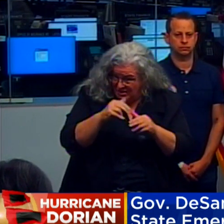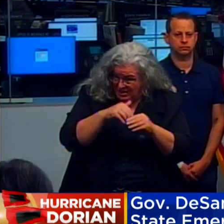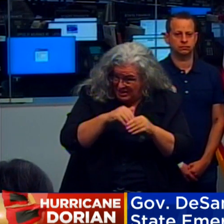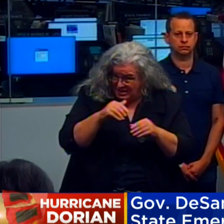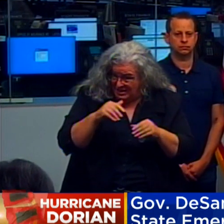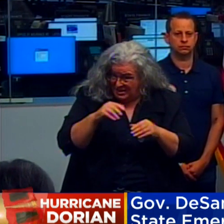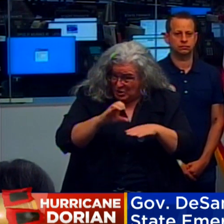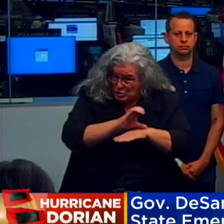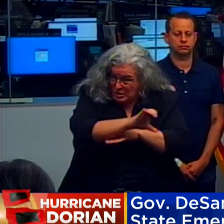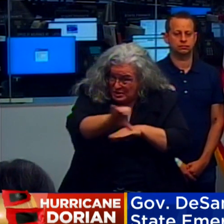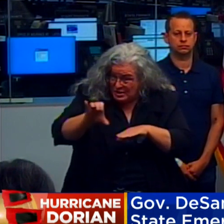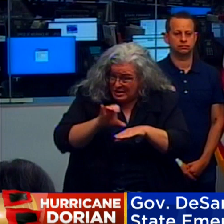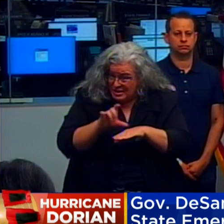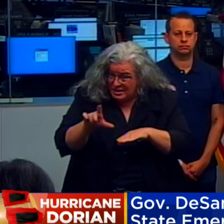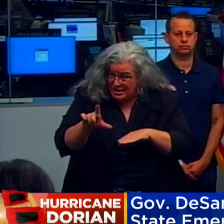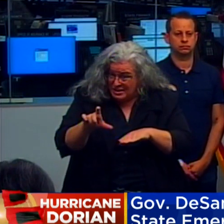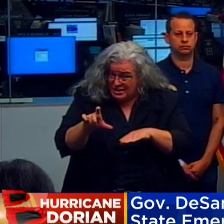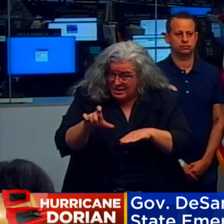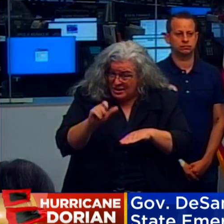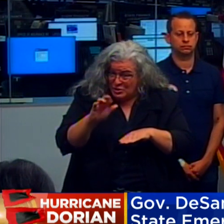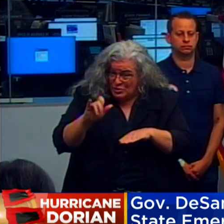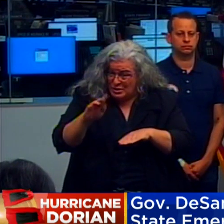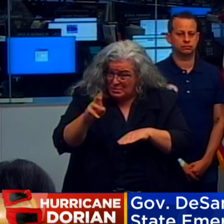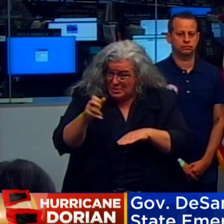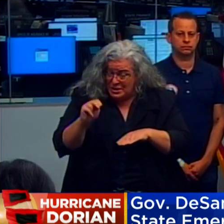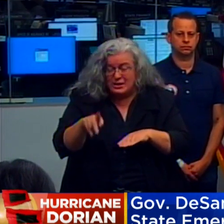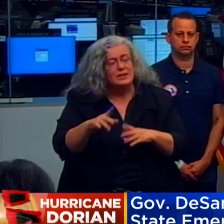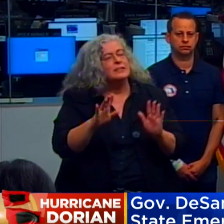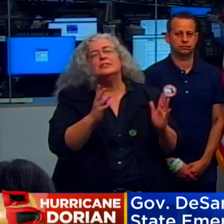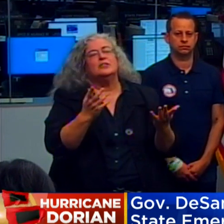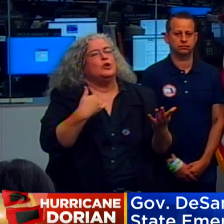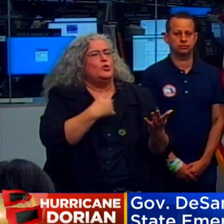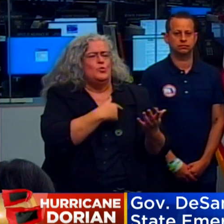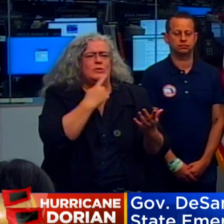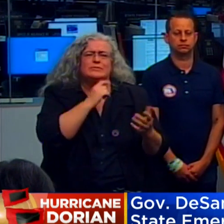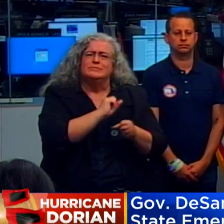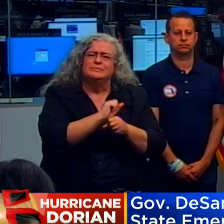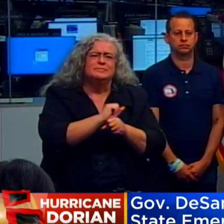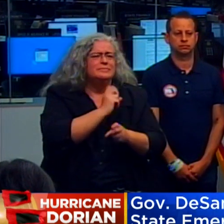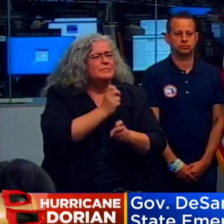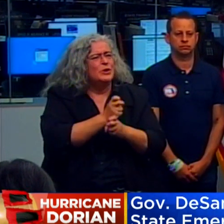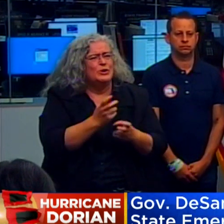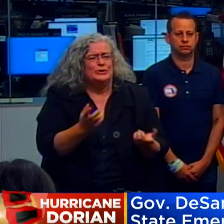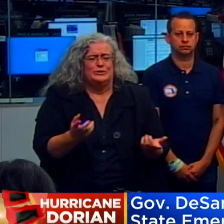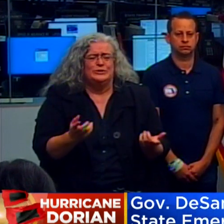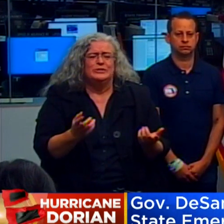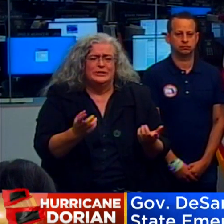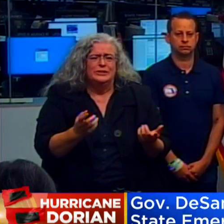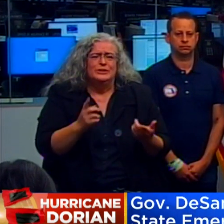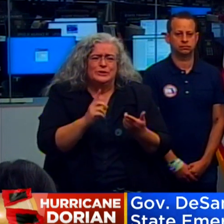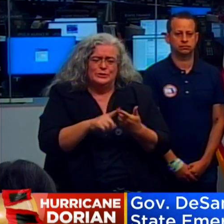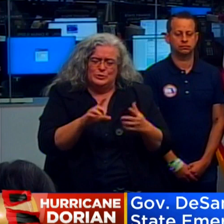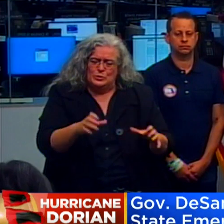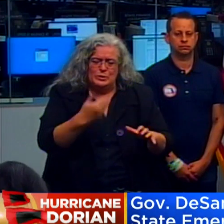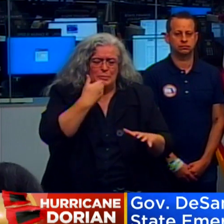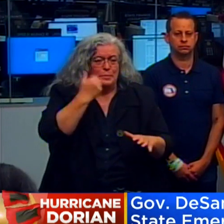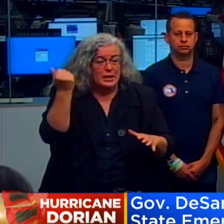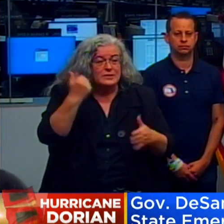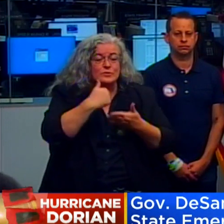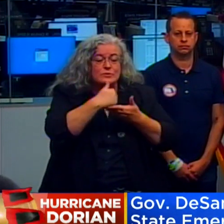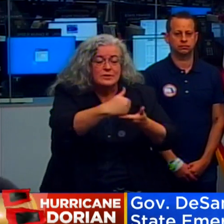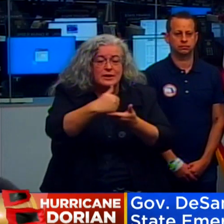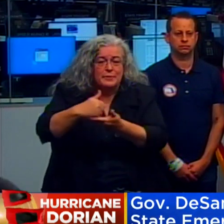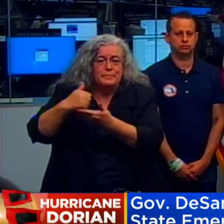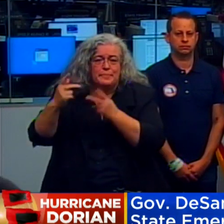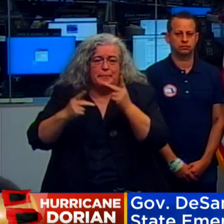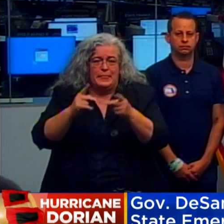potentially happen. So at the end of the day, you know, we're going to be working really, really hard to do our best to help the folks in